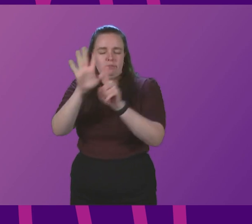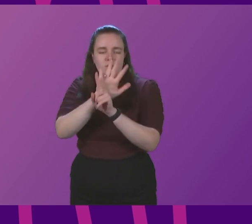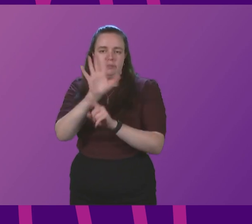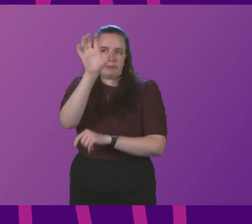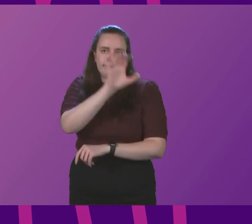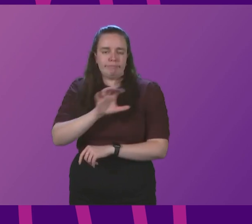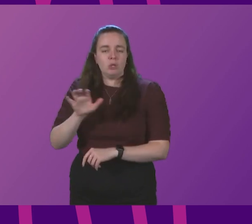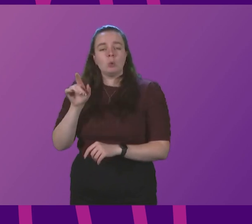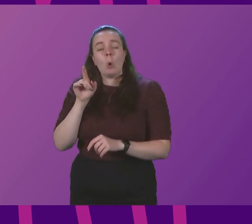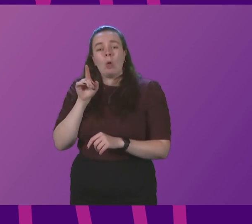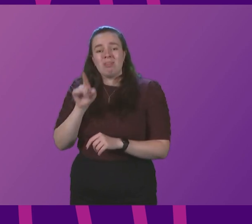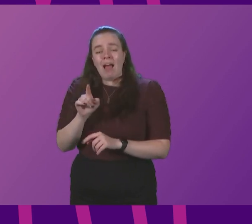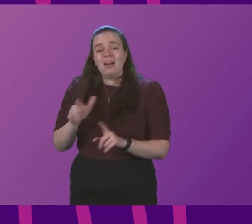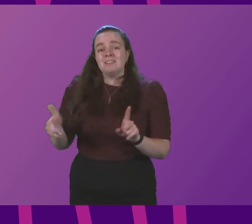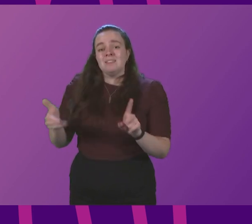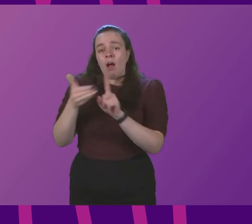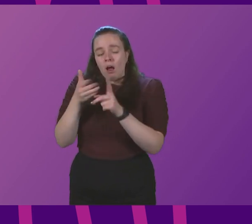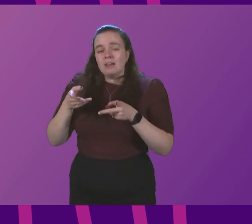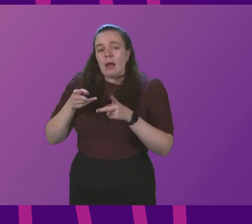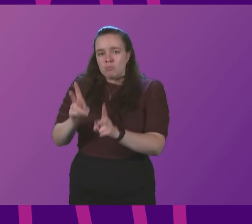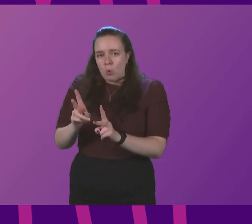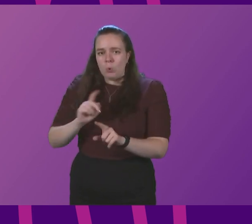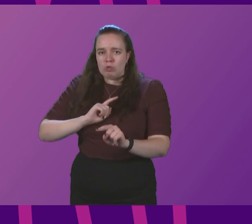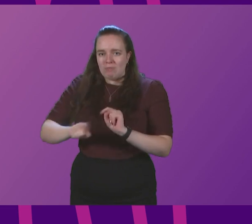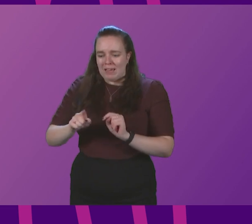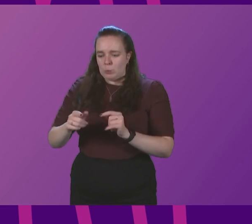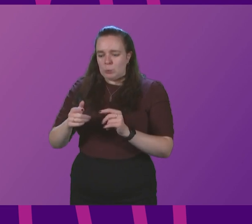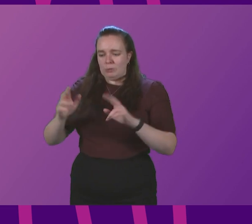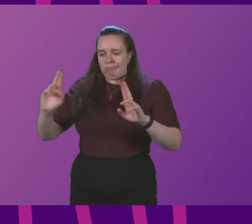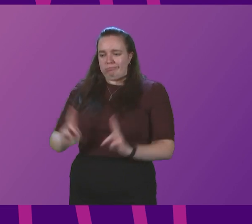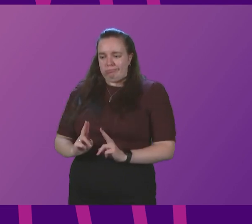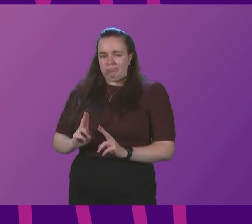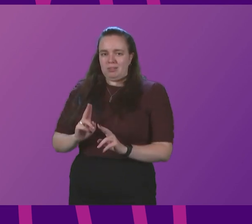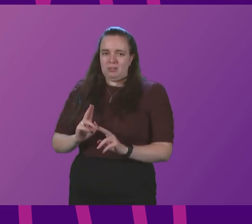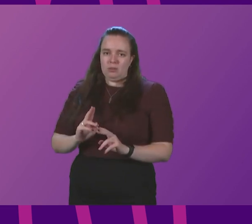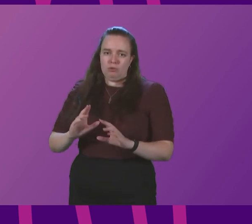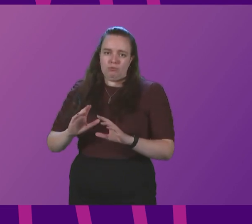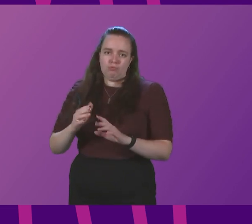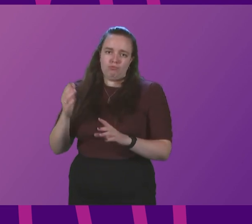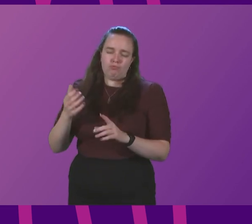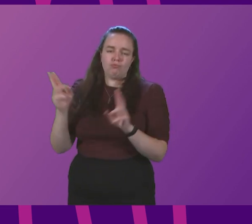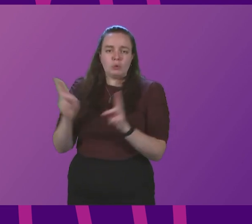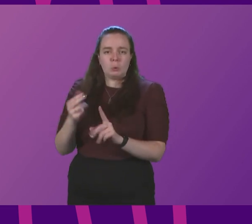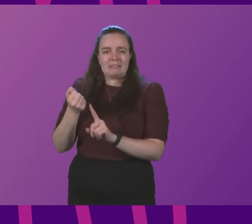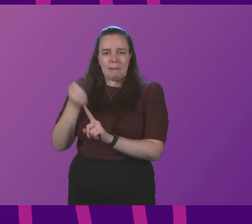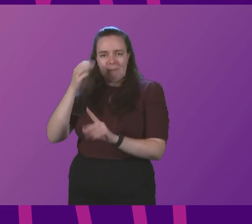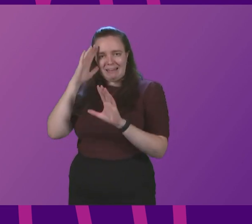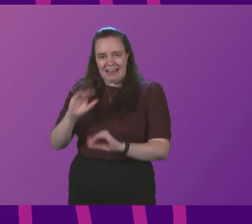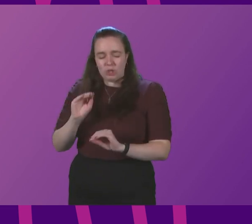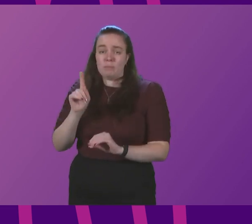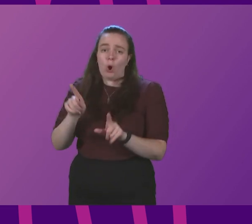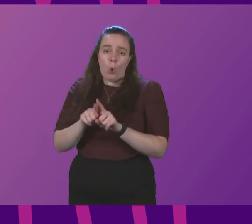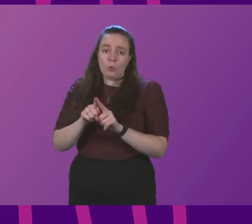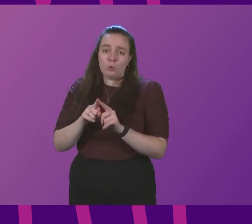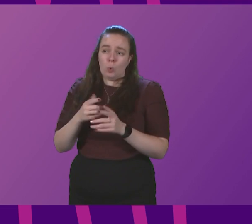proportionate, targeted approach, scaling back when we can to reduce impact on education, but scaling up again when necessary,